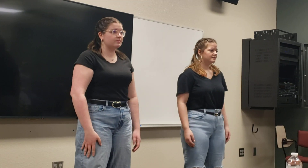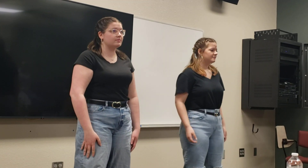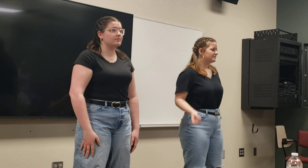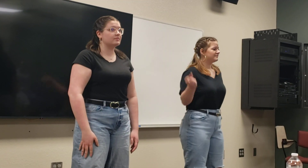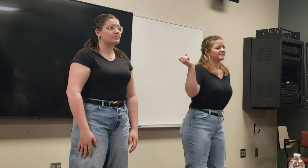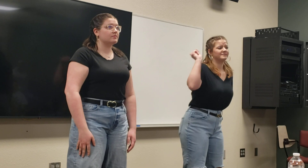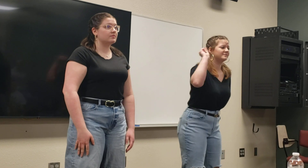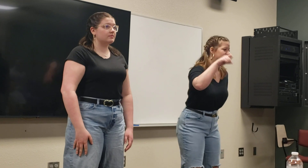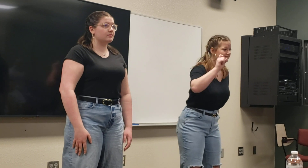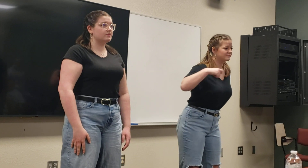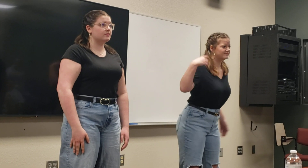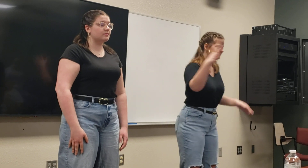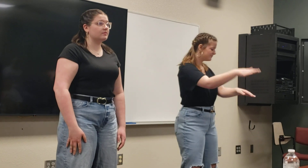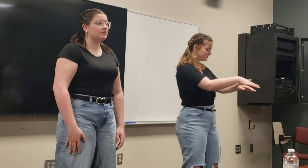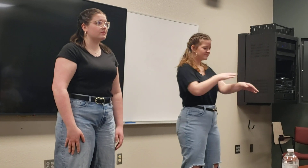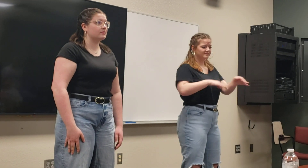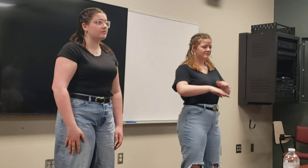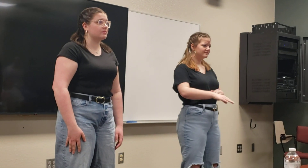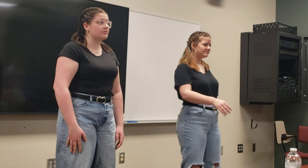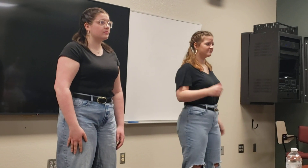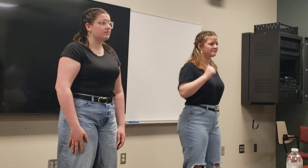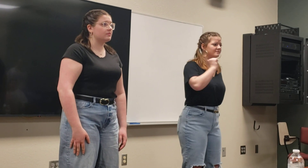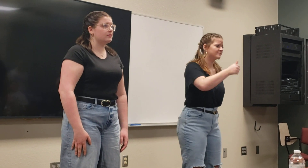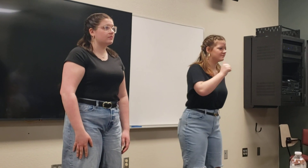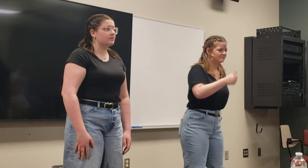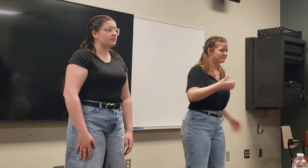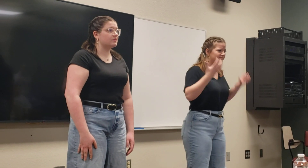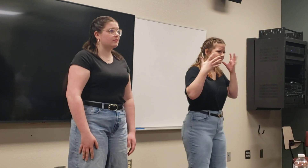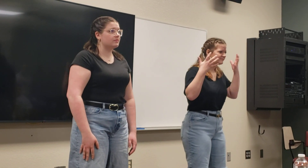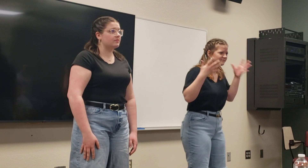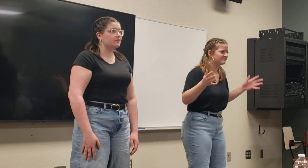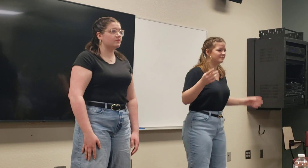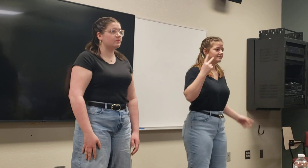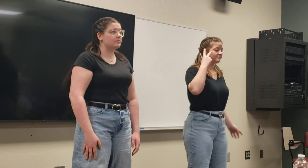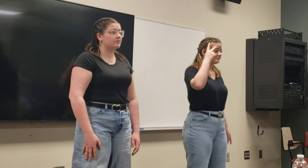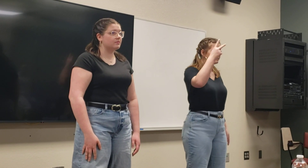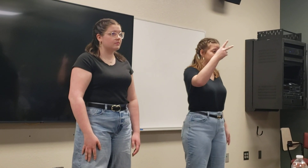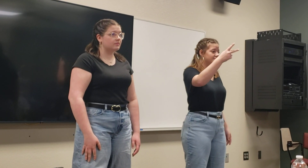There's no need to cover what I already see.